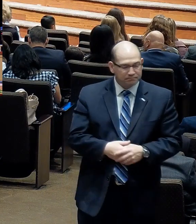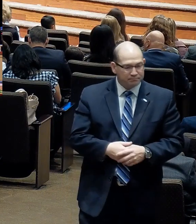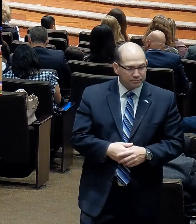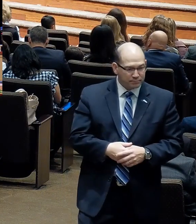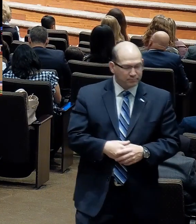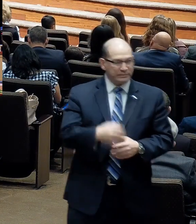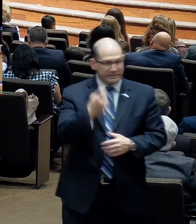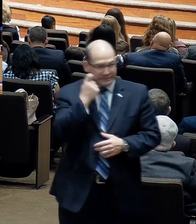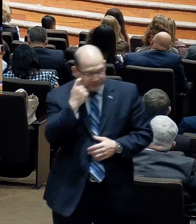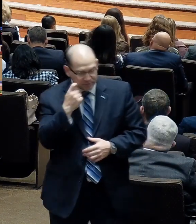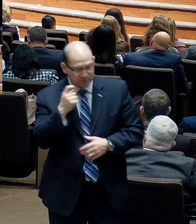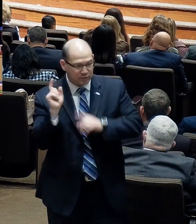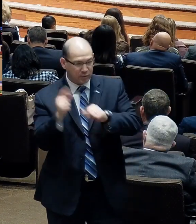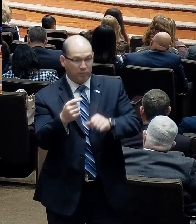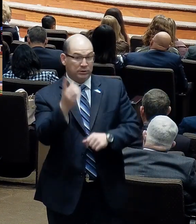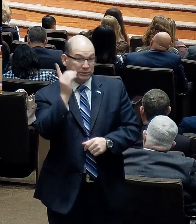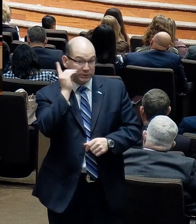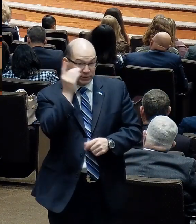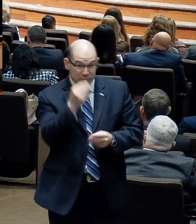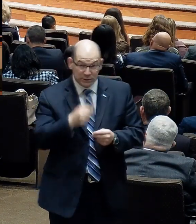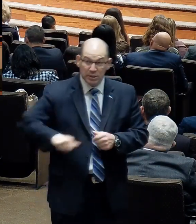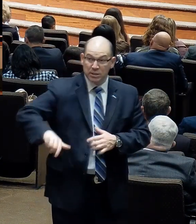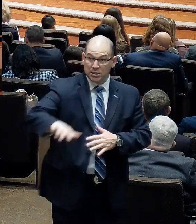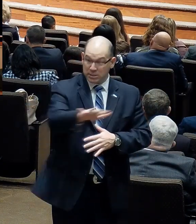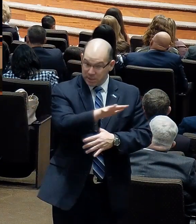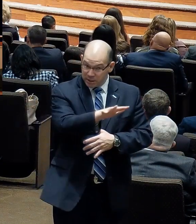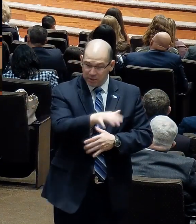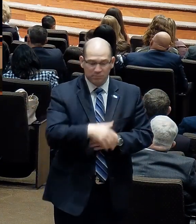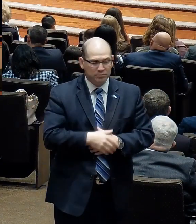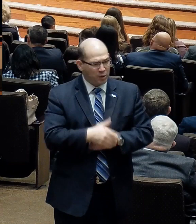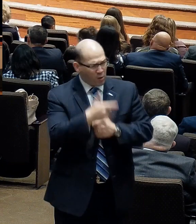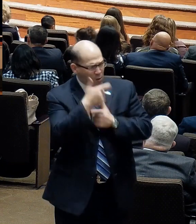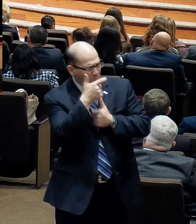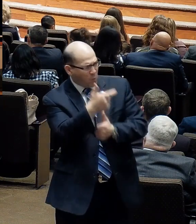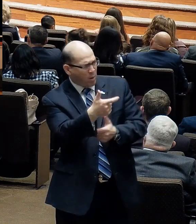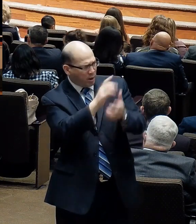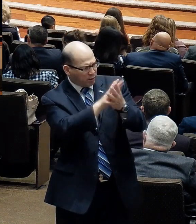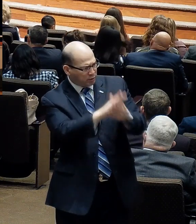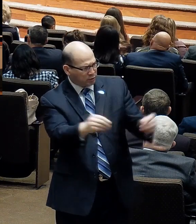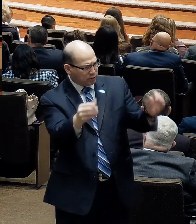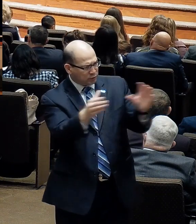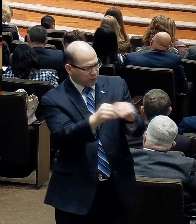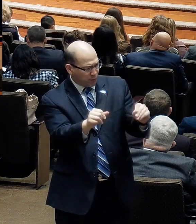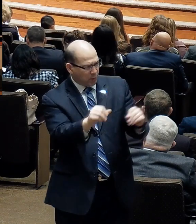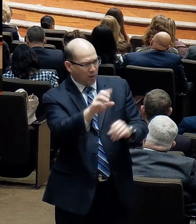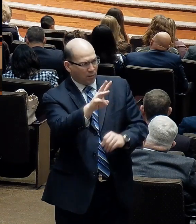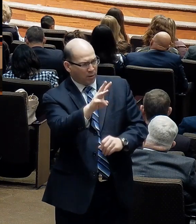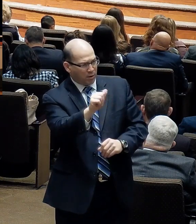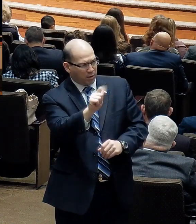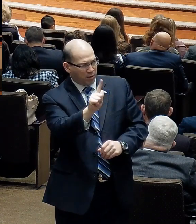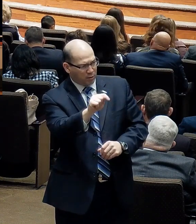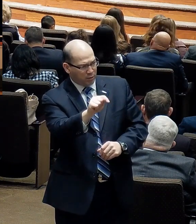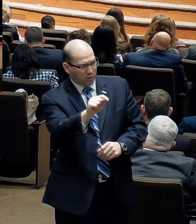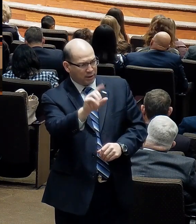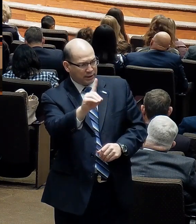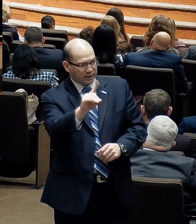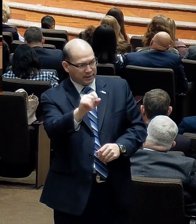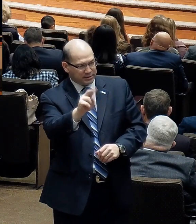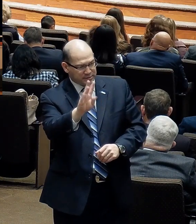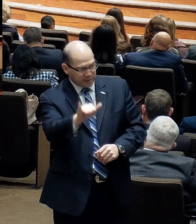family and watched a little biography. Very fascinating to study the life of Walt Disney. And I heard as a